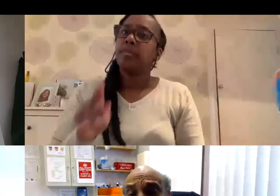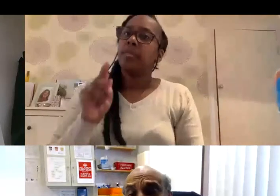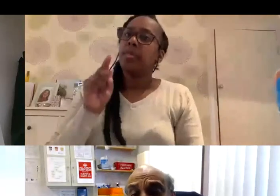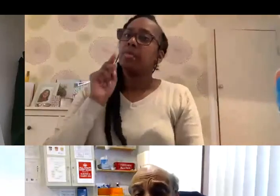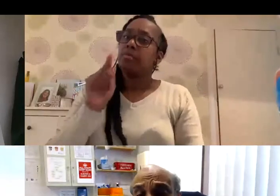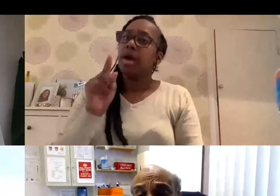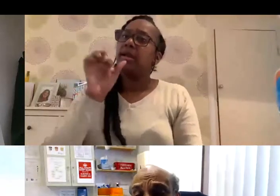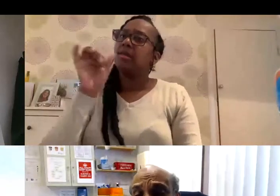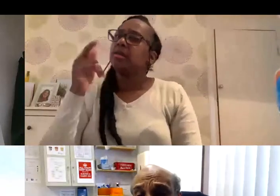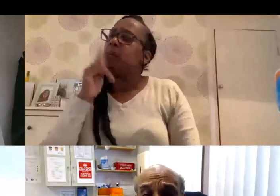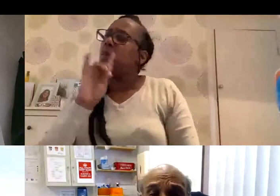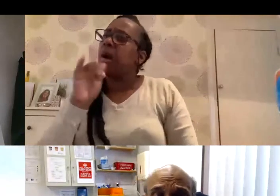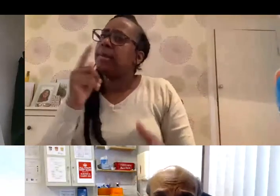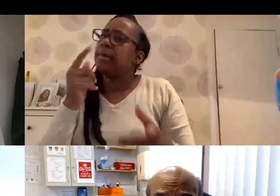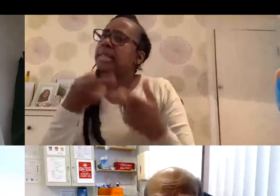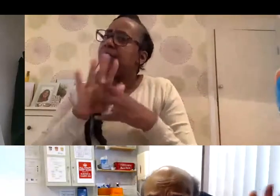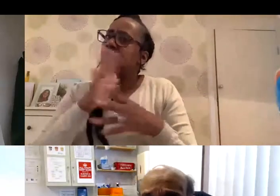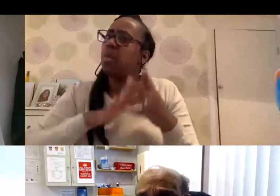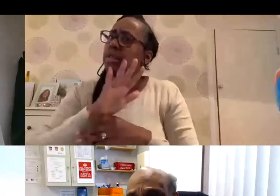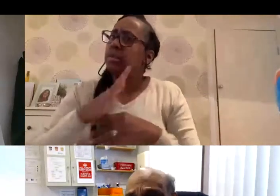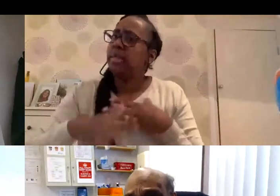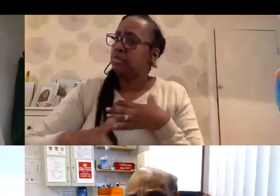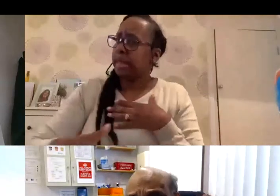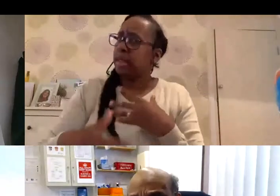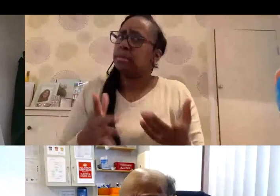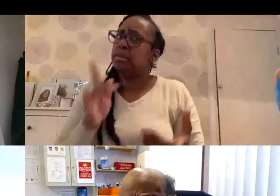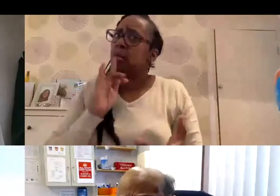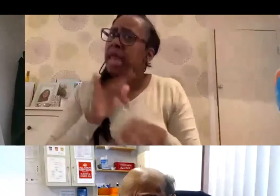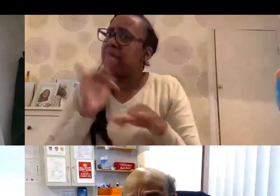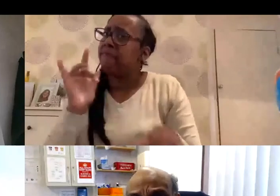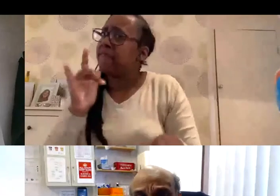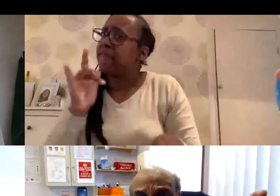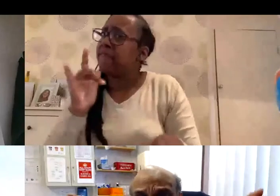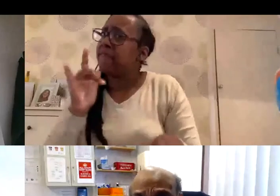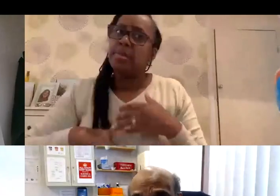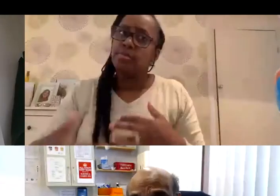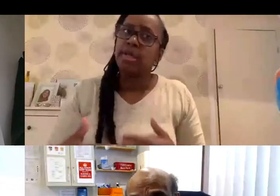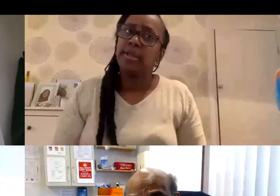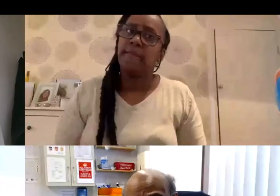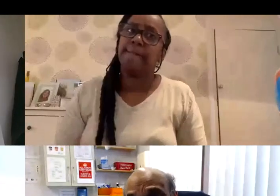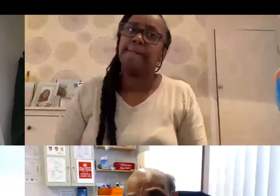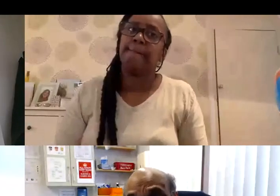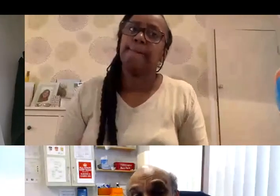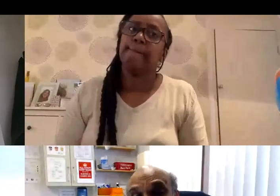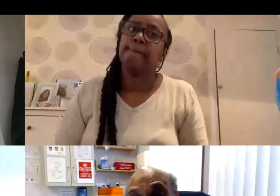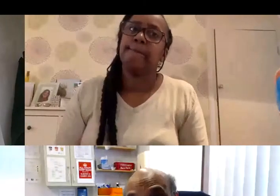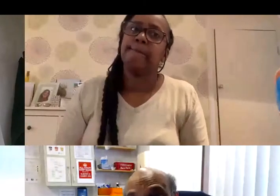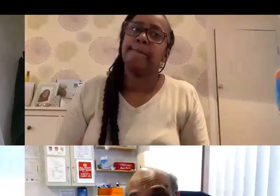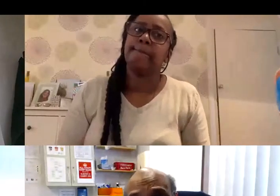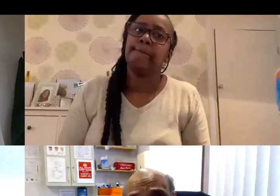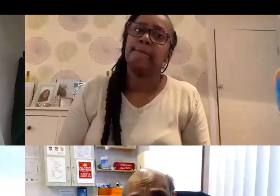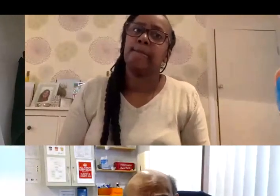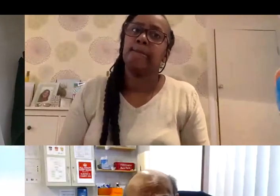So, once again, I go back to the NHS. I love the NHS. You know, I made a living out of it. Right. So, the NHS employs